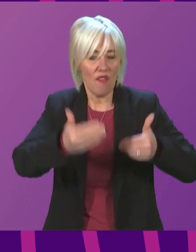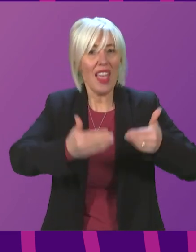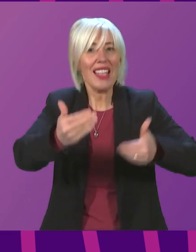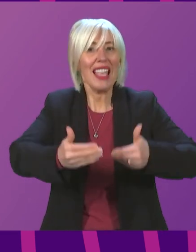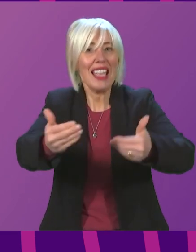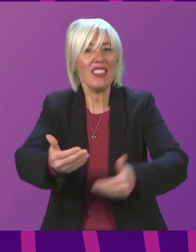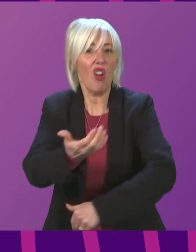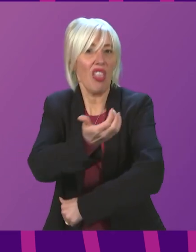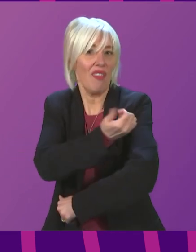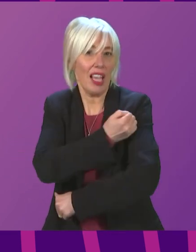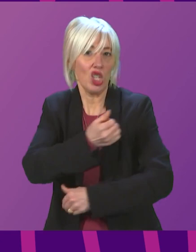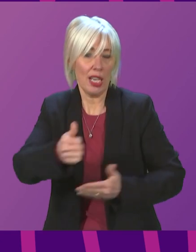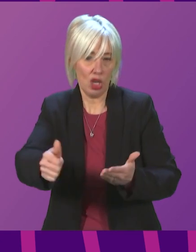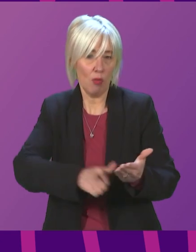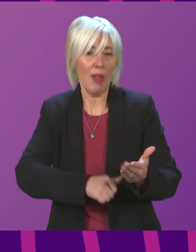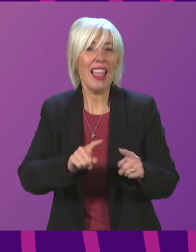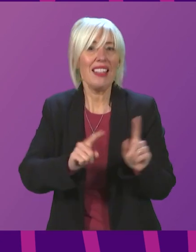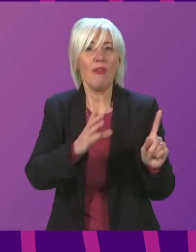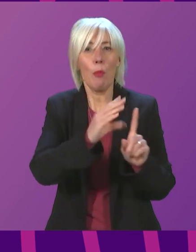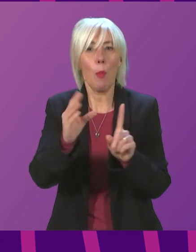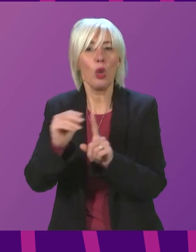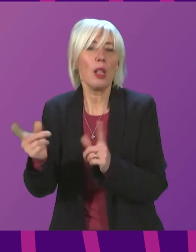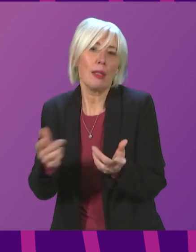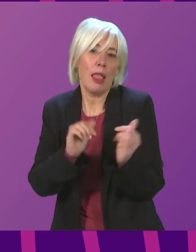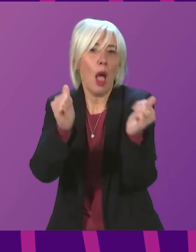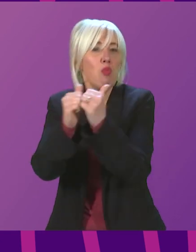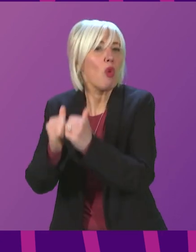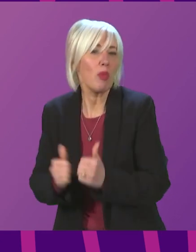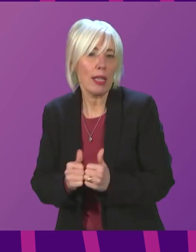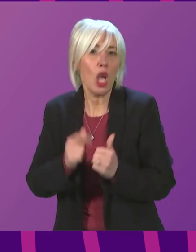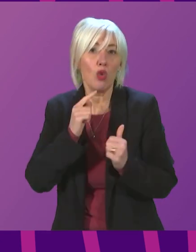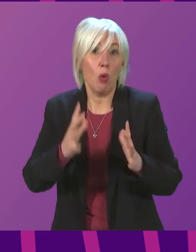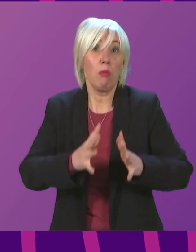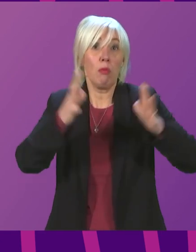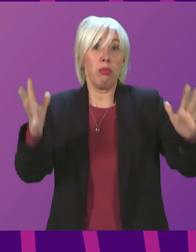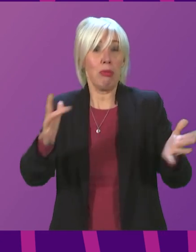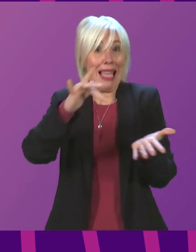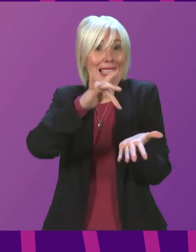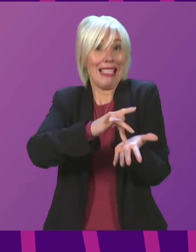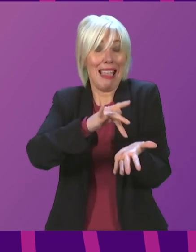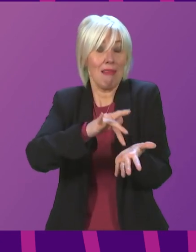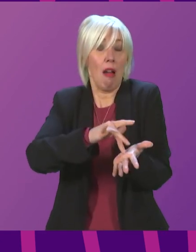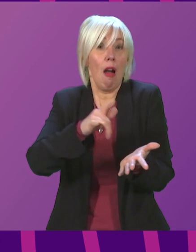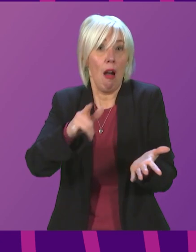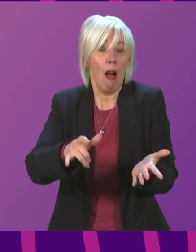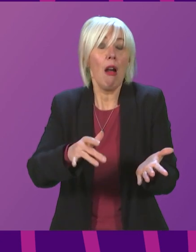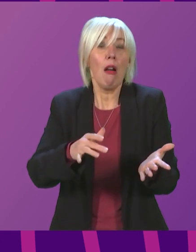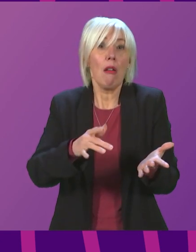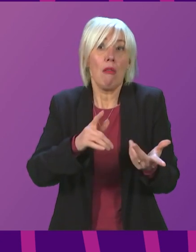different models of provision will be more appropriate. So a large vaccination centre when we're dealing with